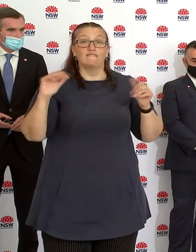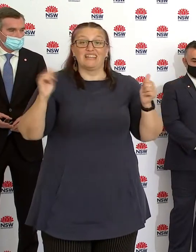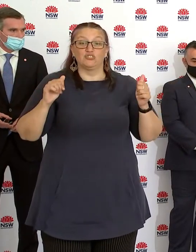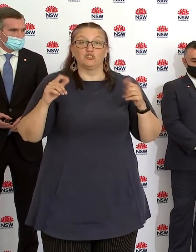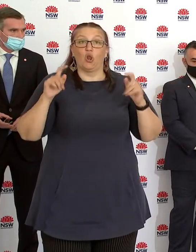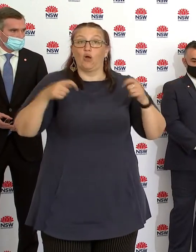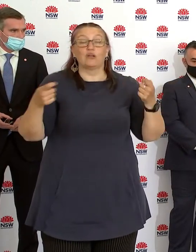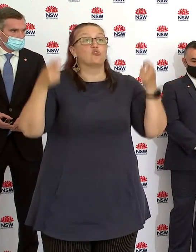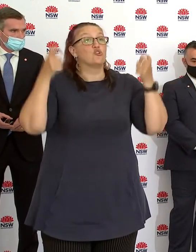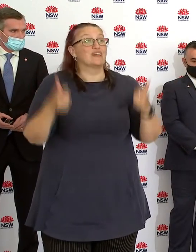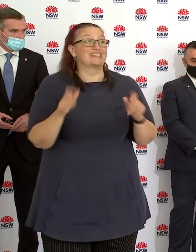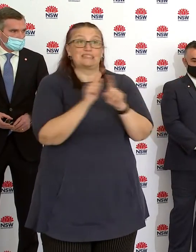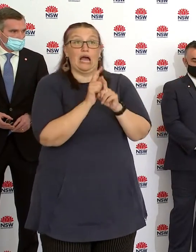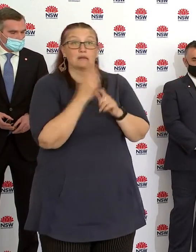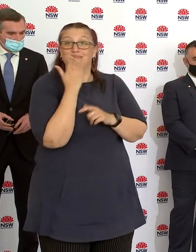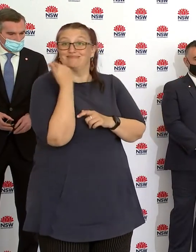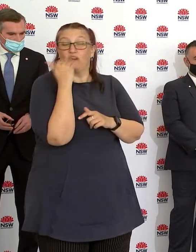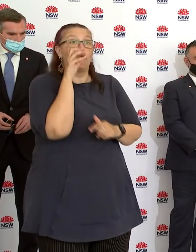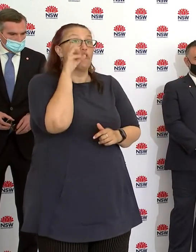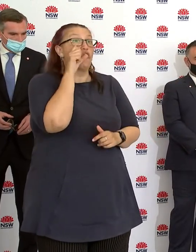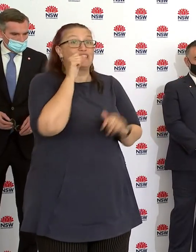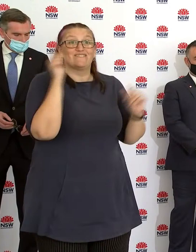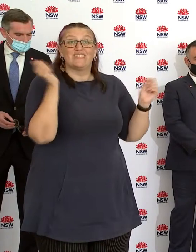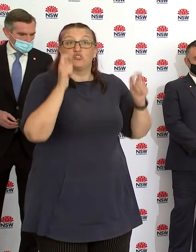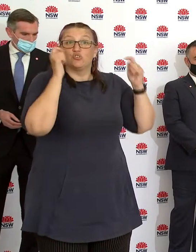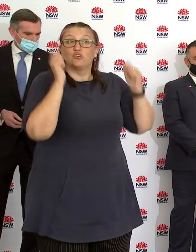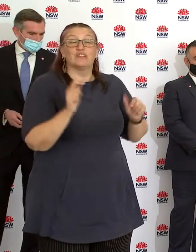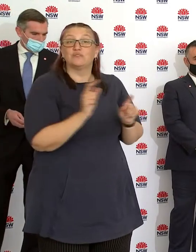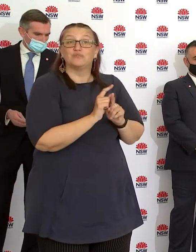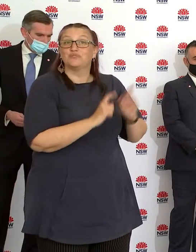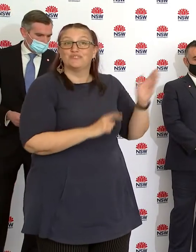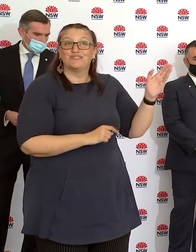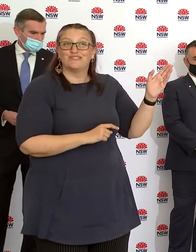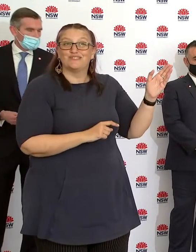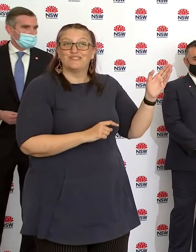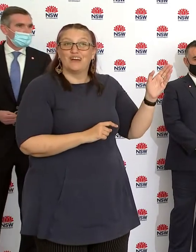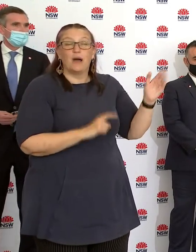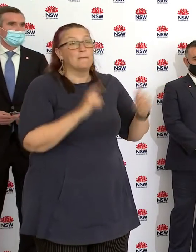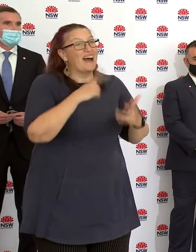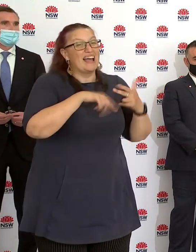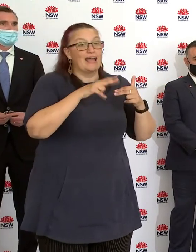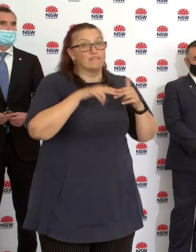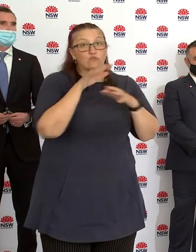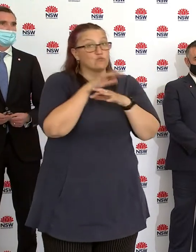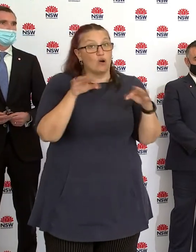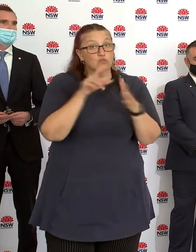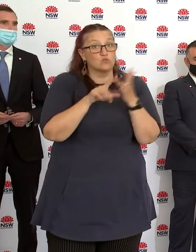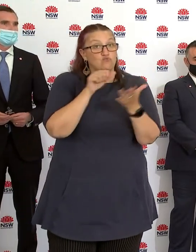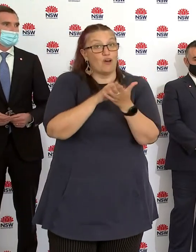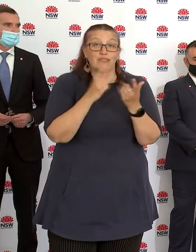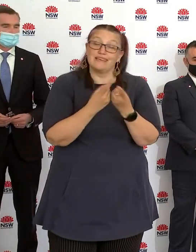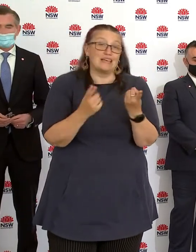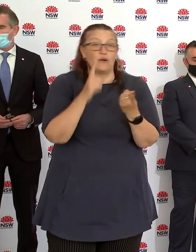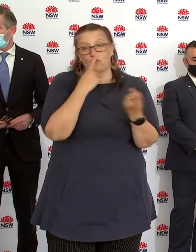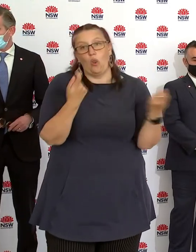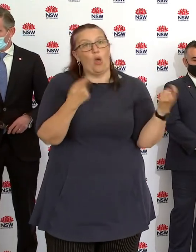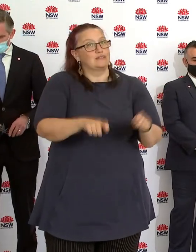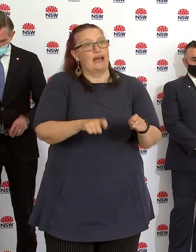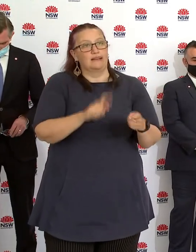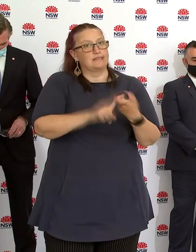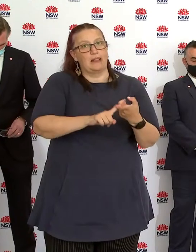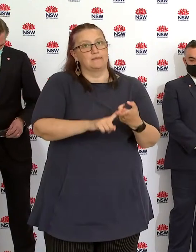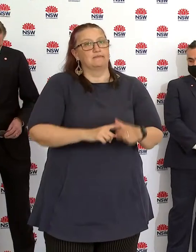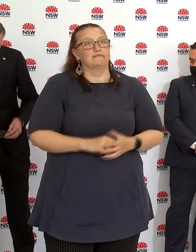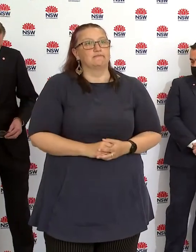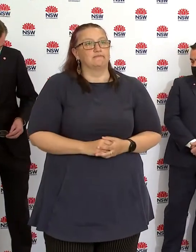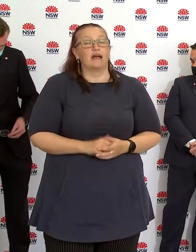It's up to all of us to make sure we do the right thing. And we also speak up when we see others not doing the right thing. So now I'll ask Dr. Chant to provide